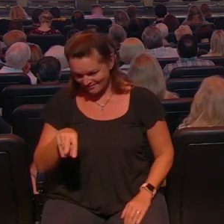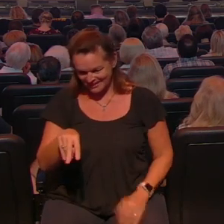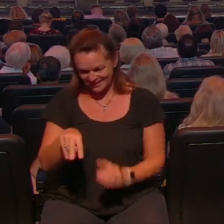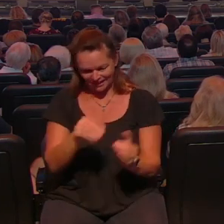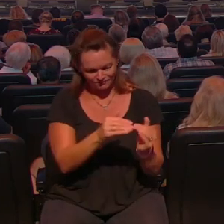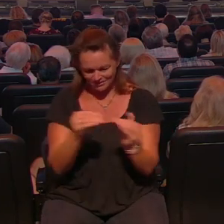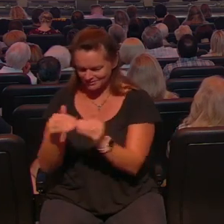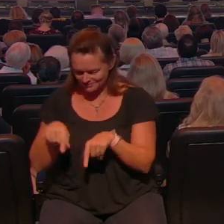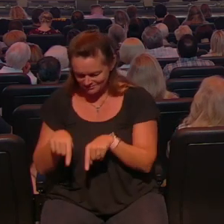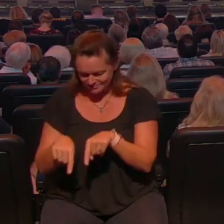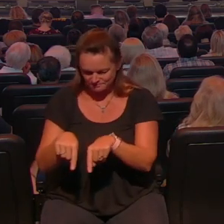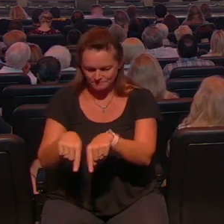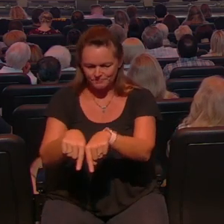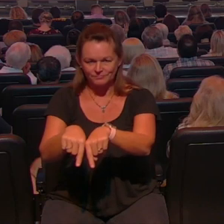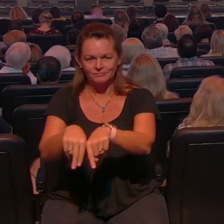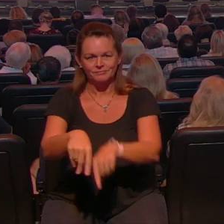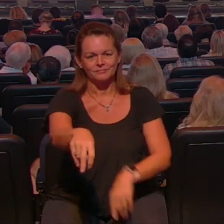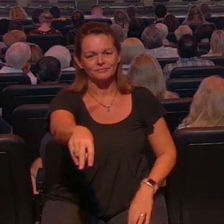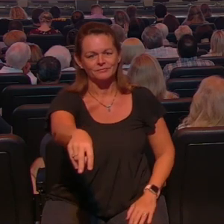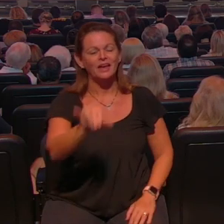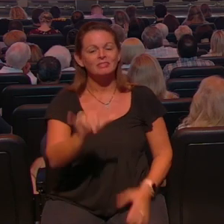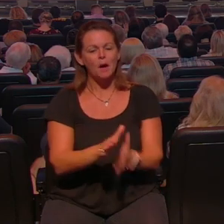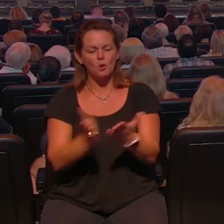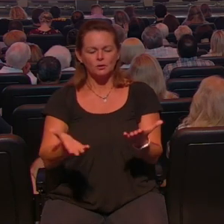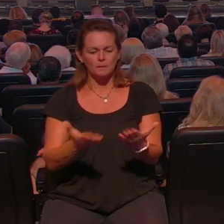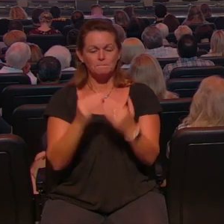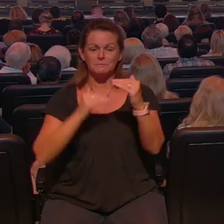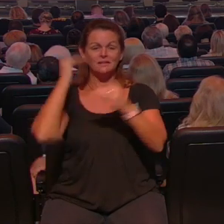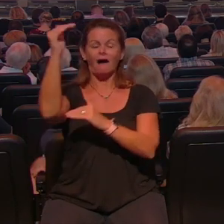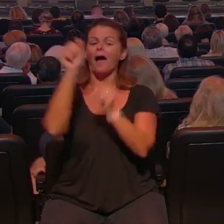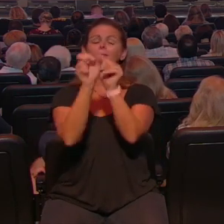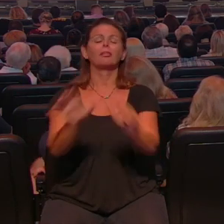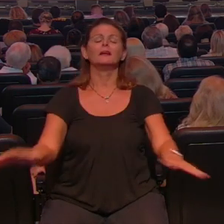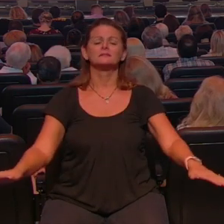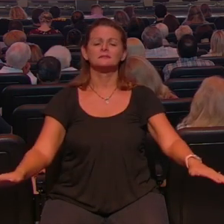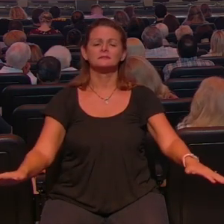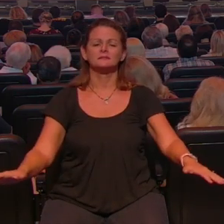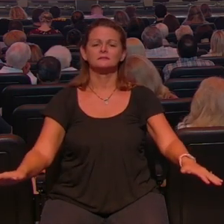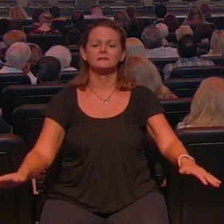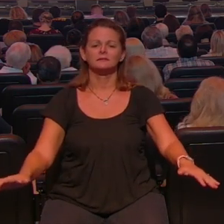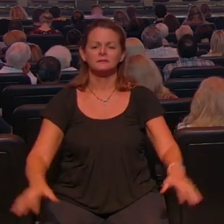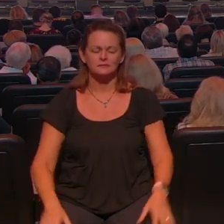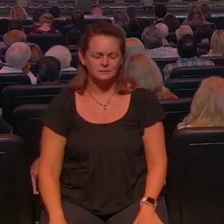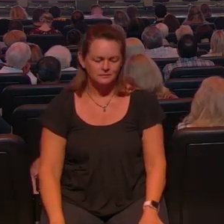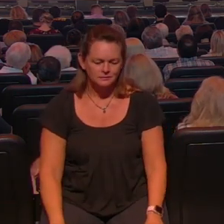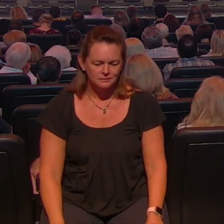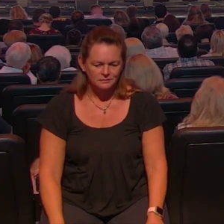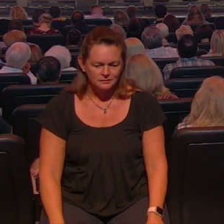encourage you to get the book beyond bless because I go through why be a good steward and how to be a good steward and it's really important because God